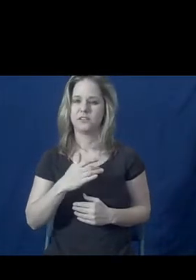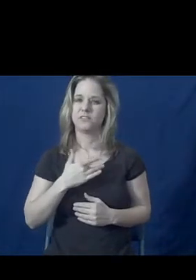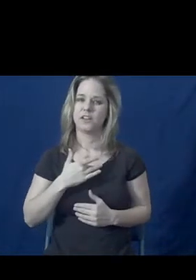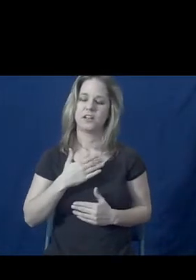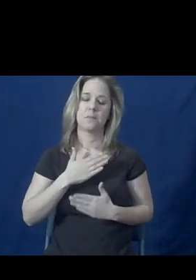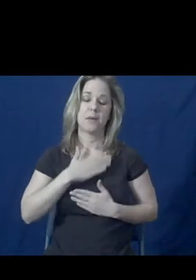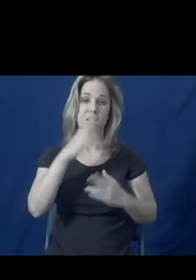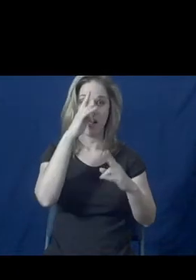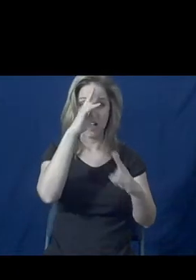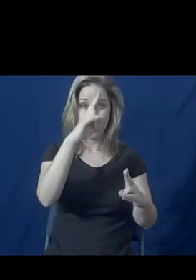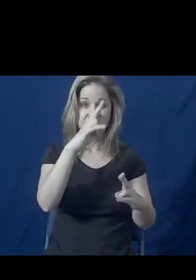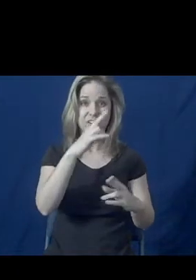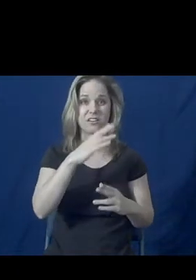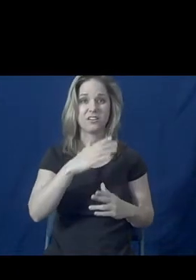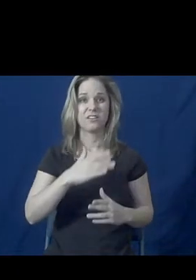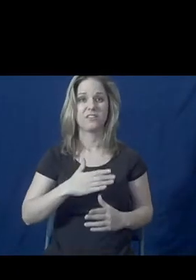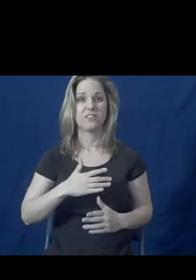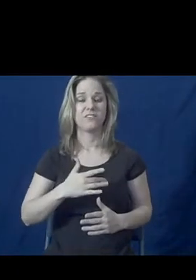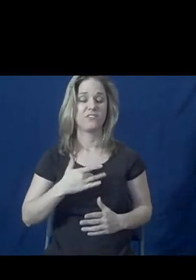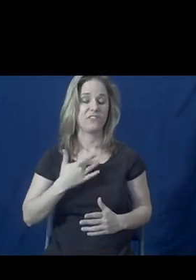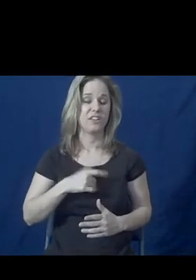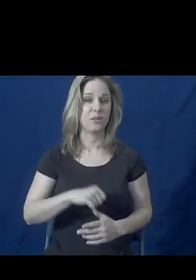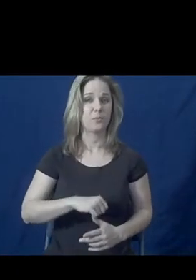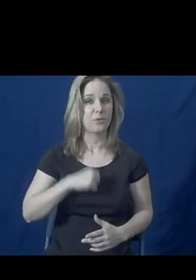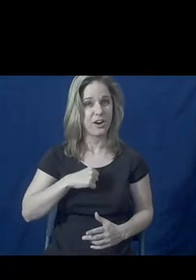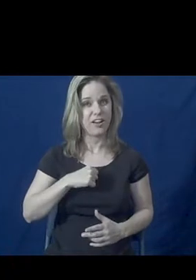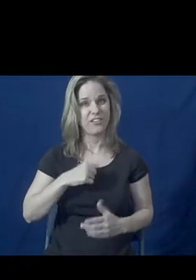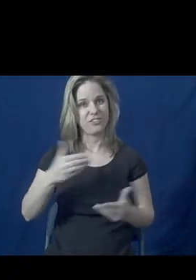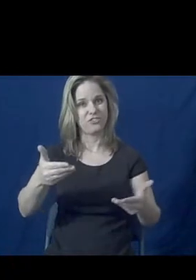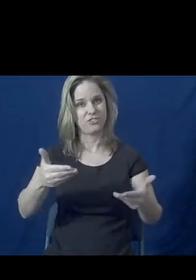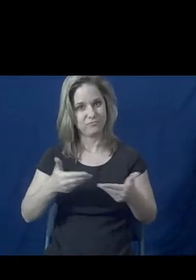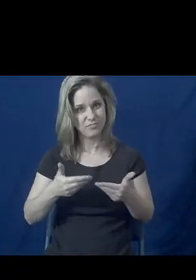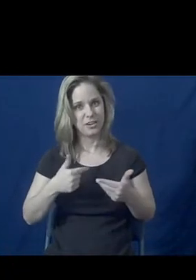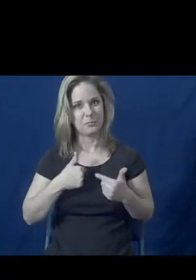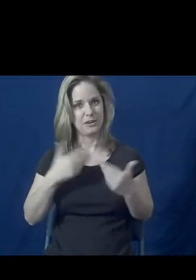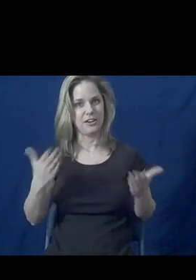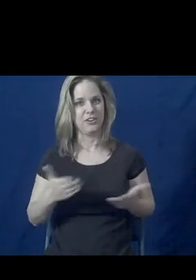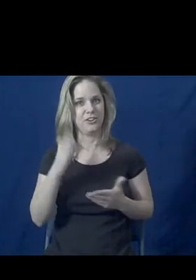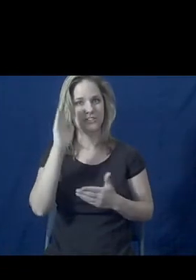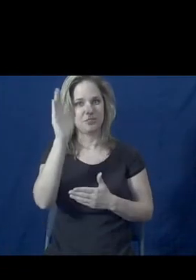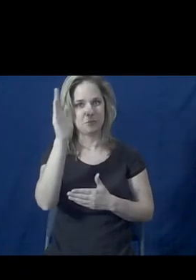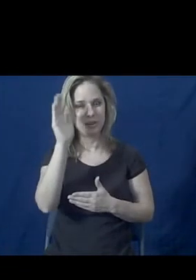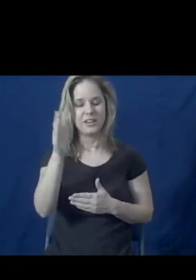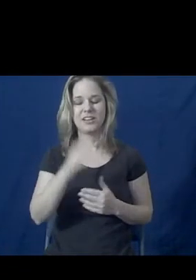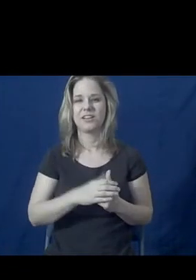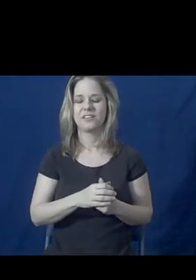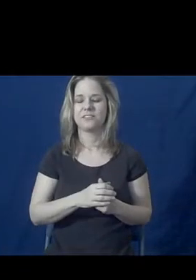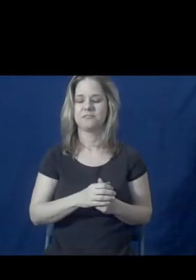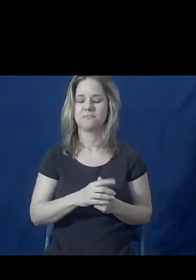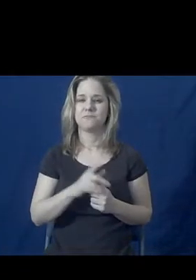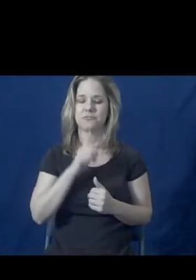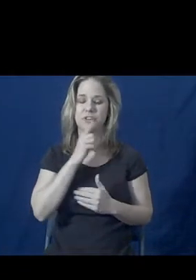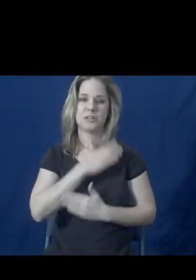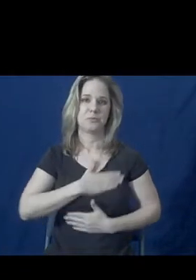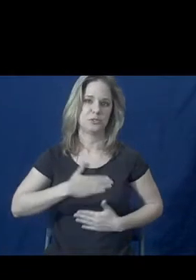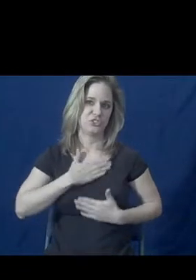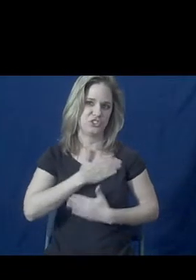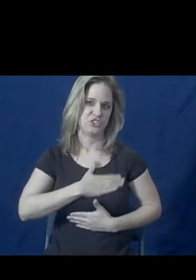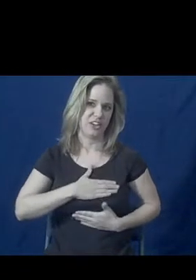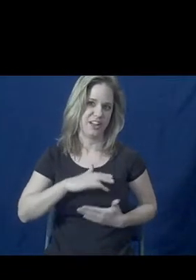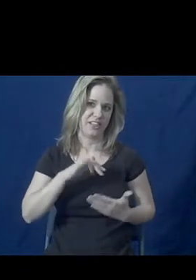is certainly my honor and privilege to be able to speak today, and I am very